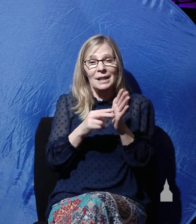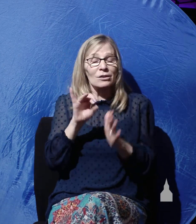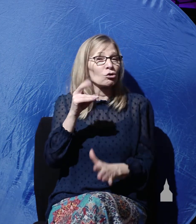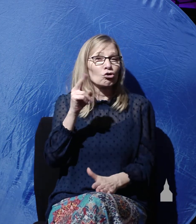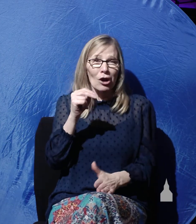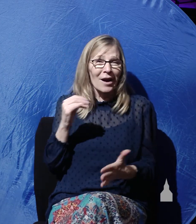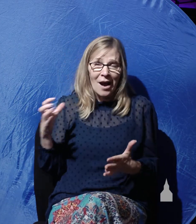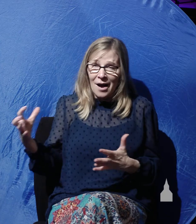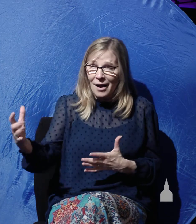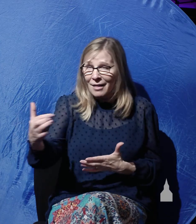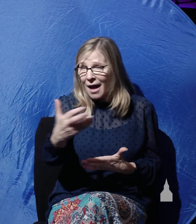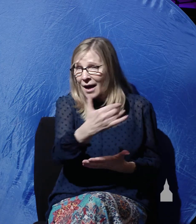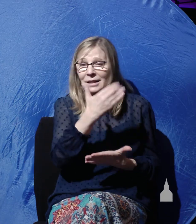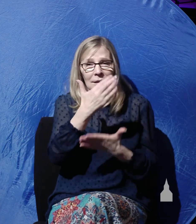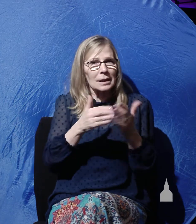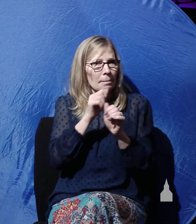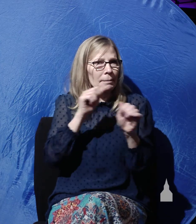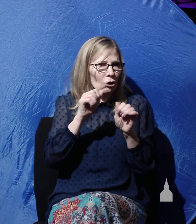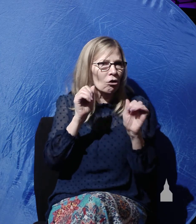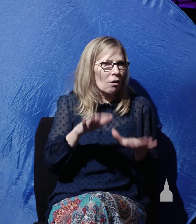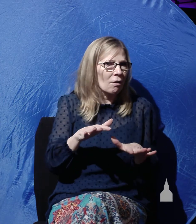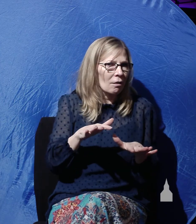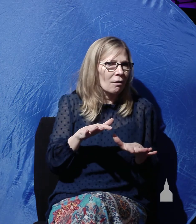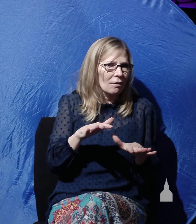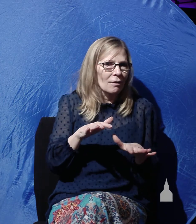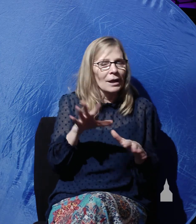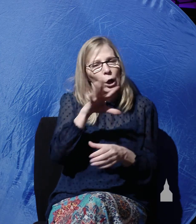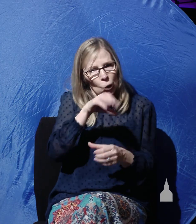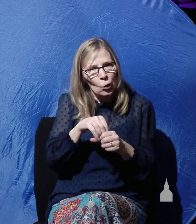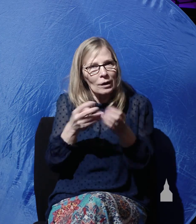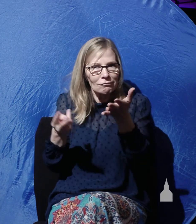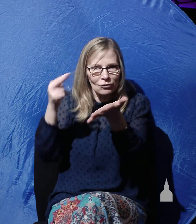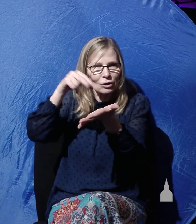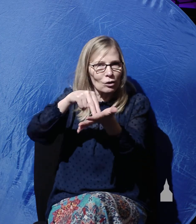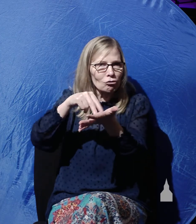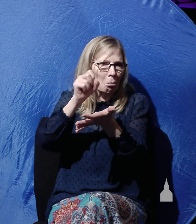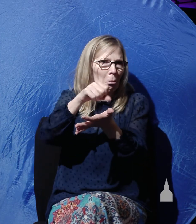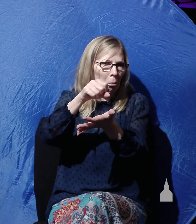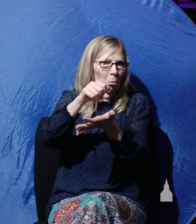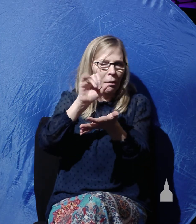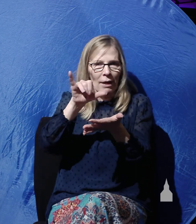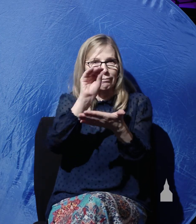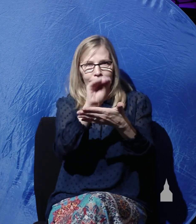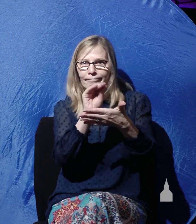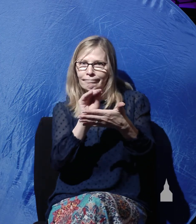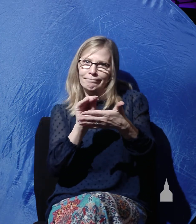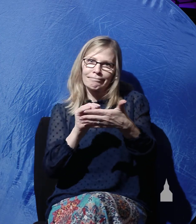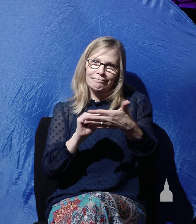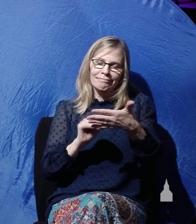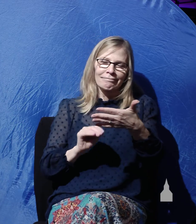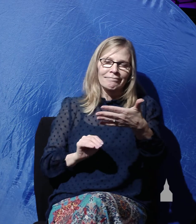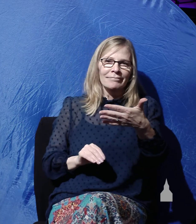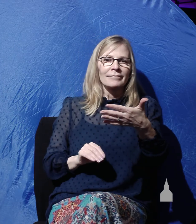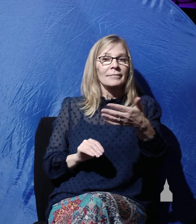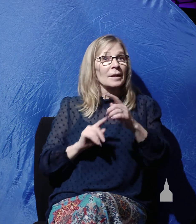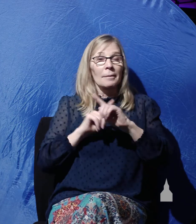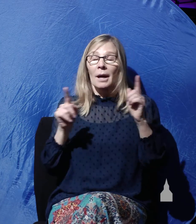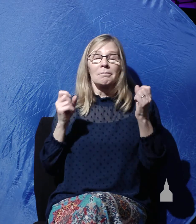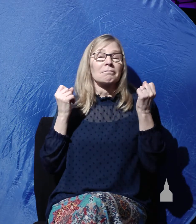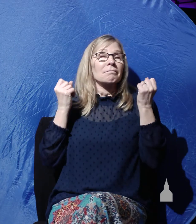collected some miracles of Christ, including the resurrection. That's a miracle, the greatest miracle, but there were many other